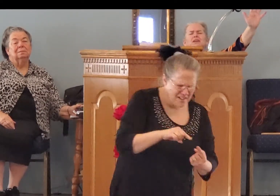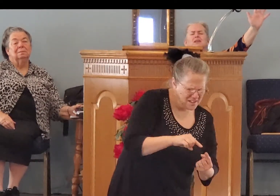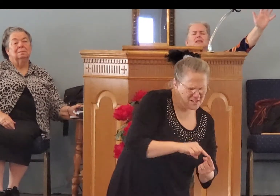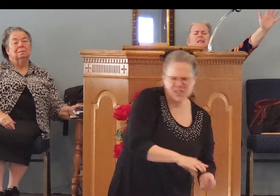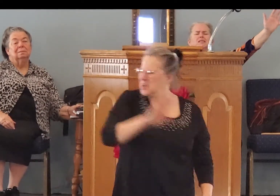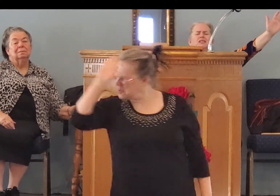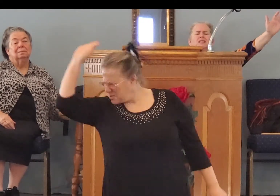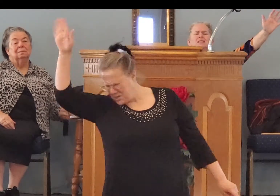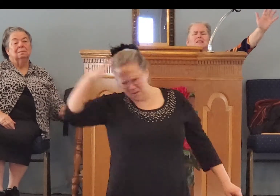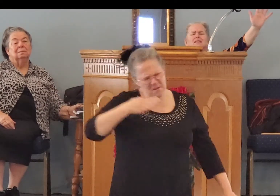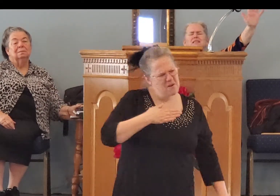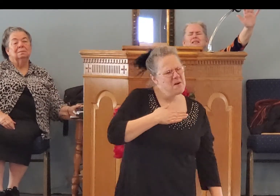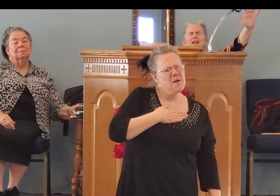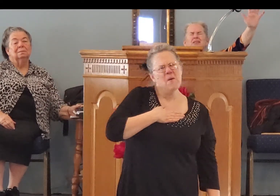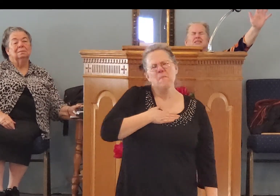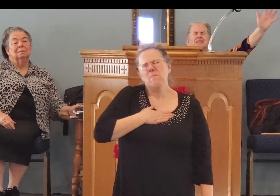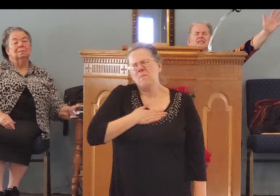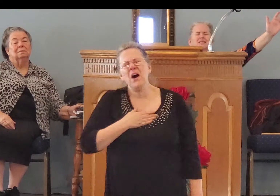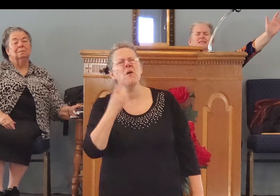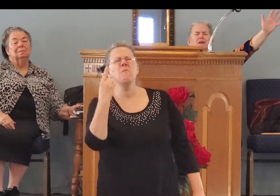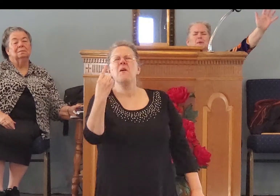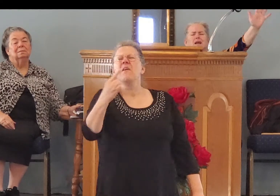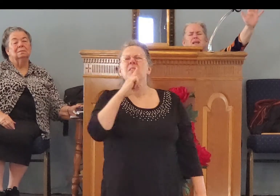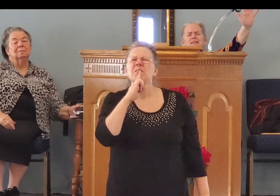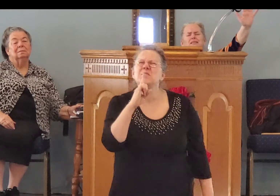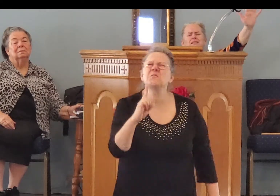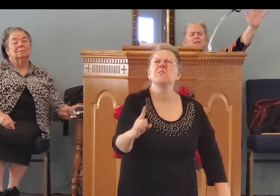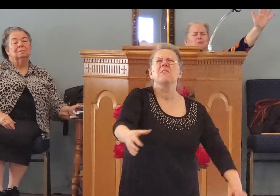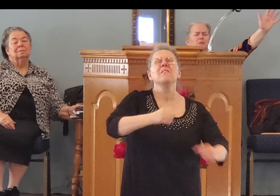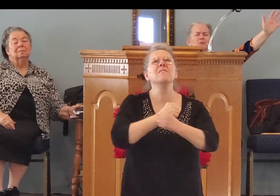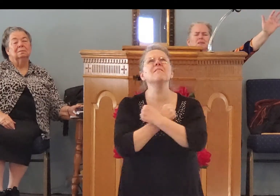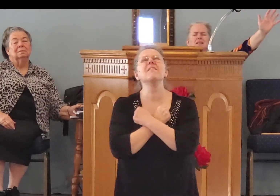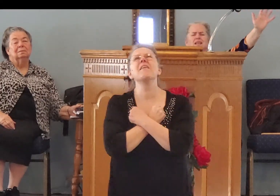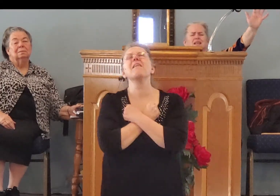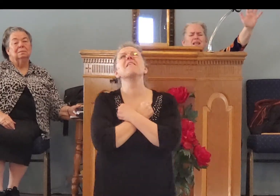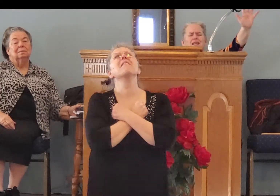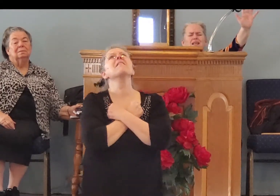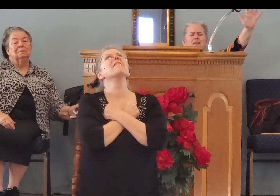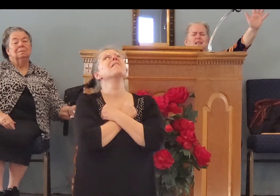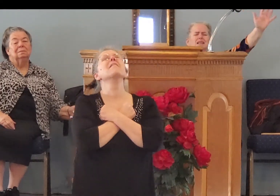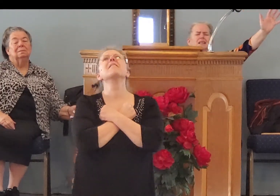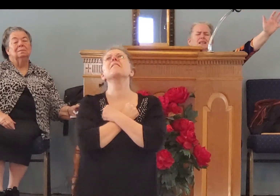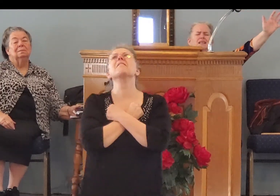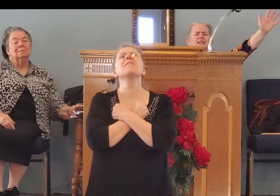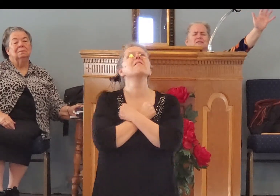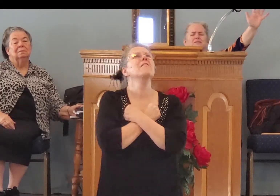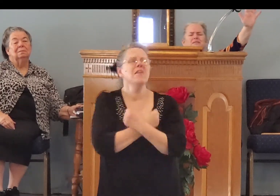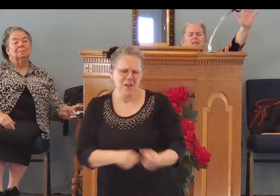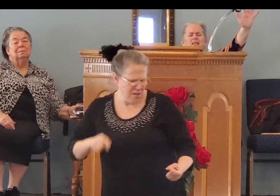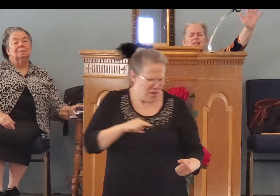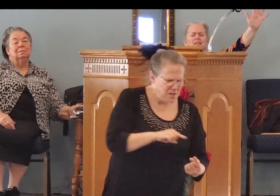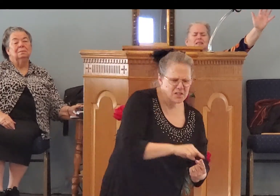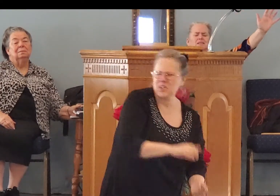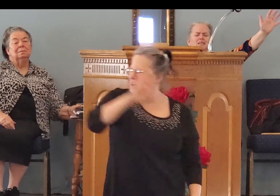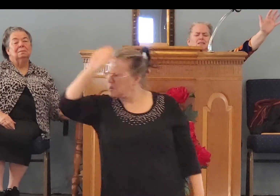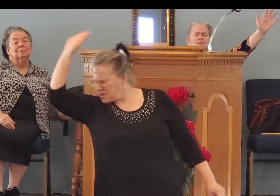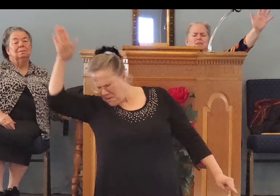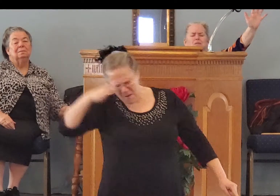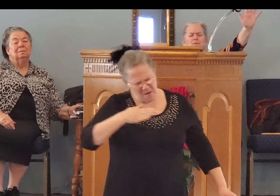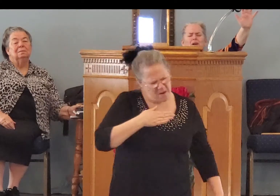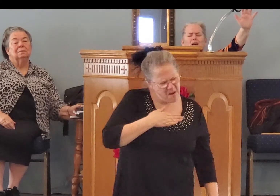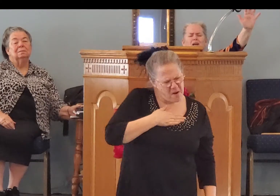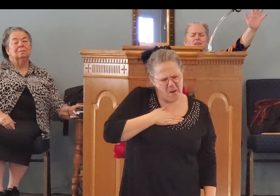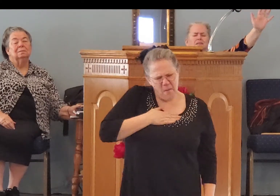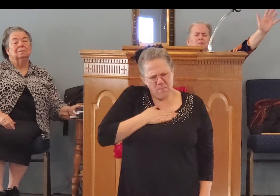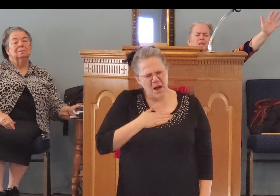you Till you are my one true one, till